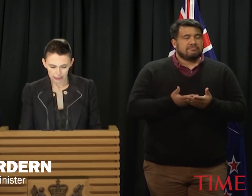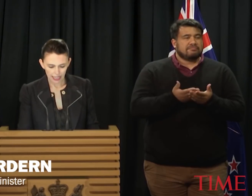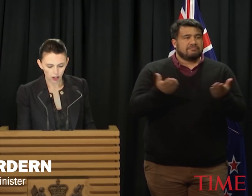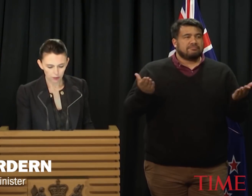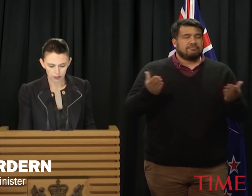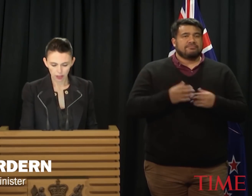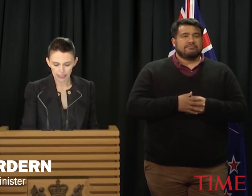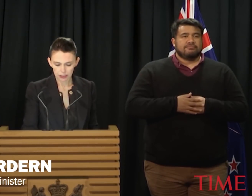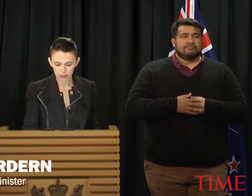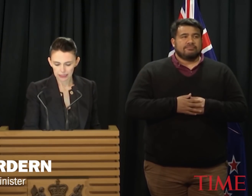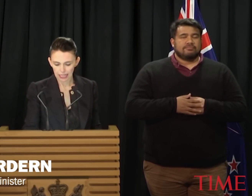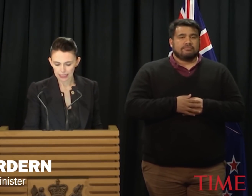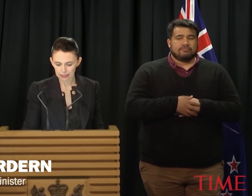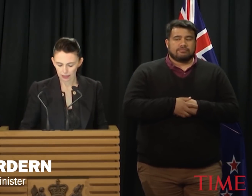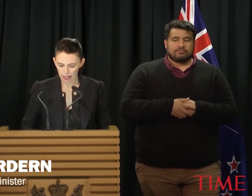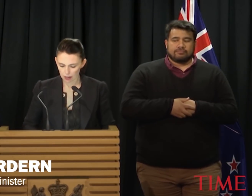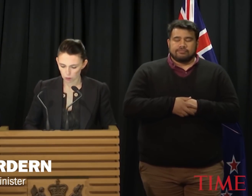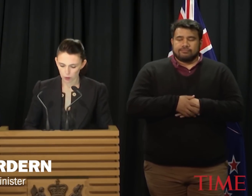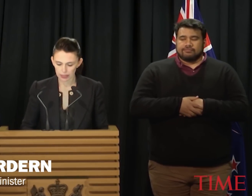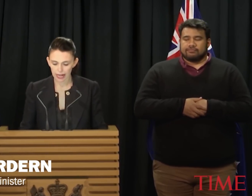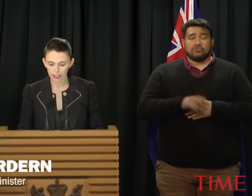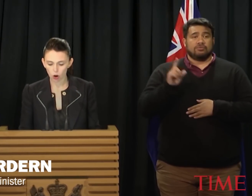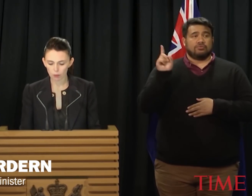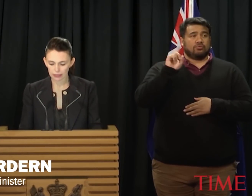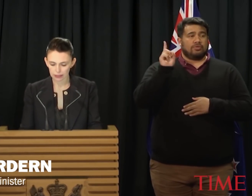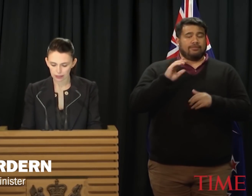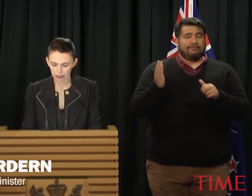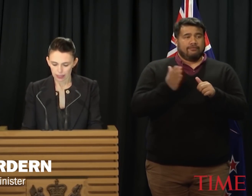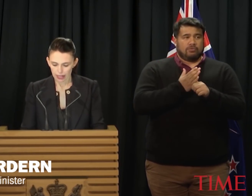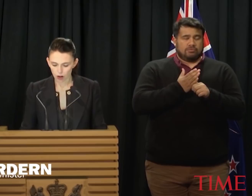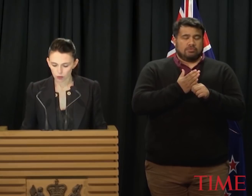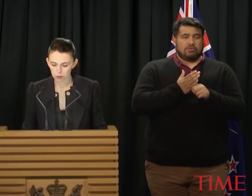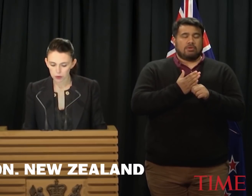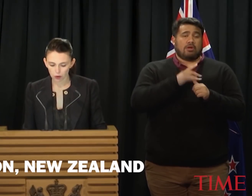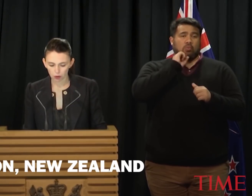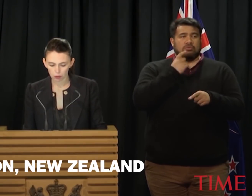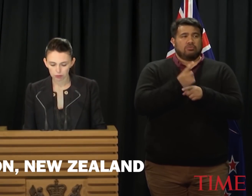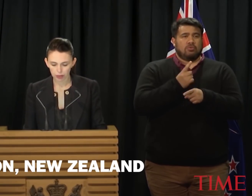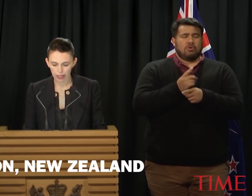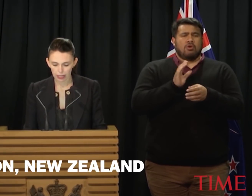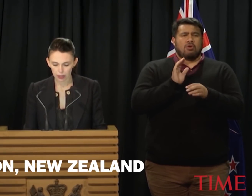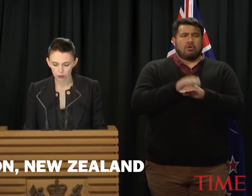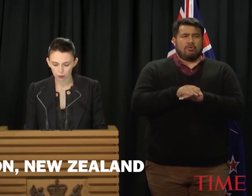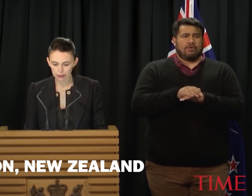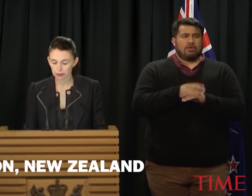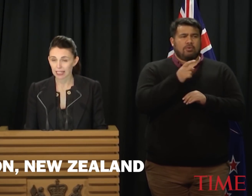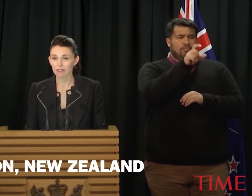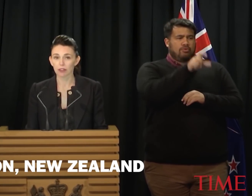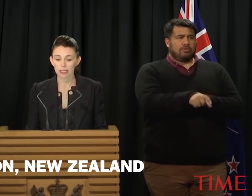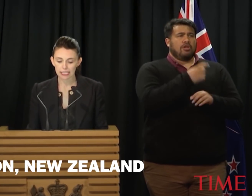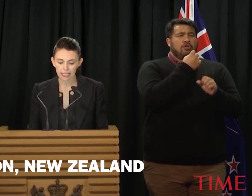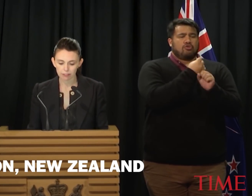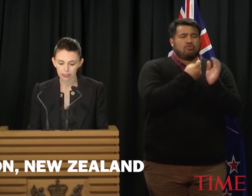Look, today I would like to start with a comment on the murder of Grace